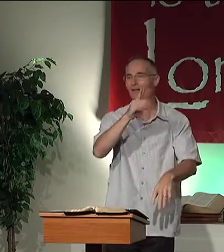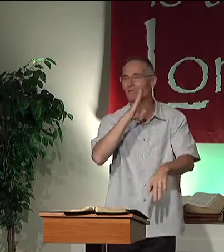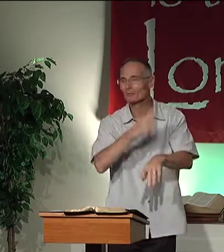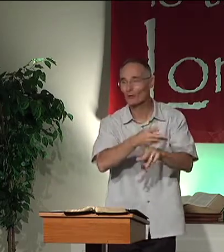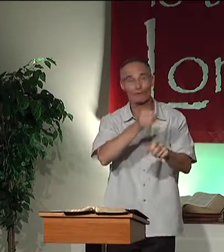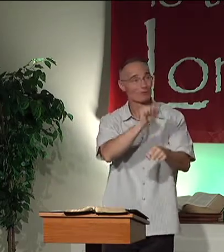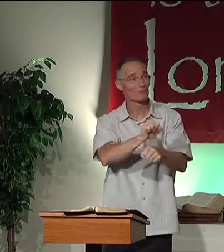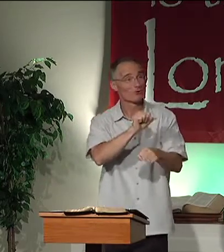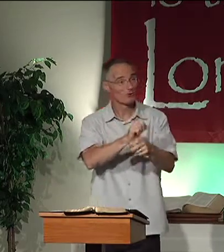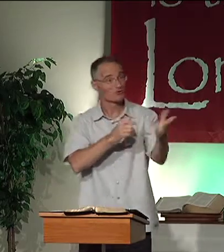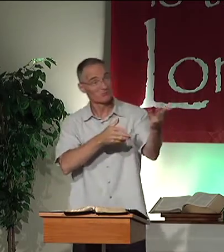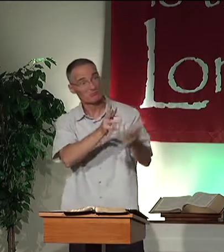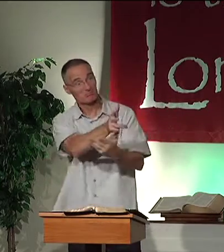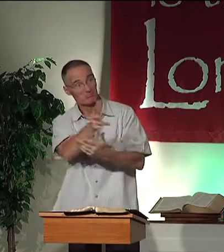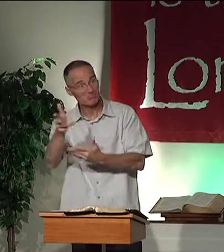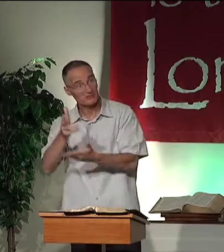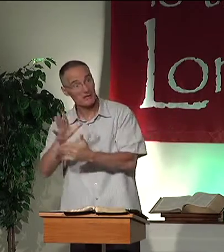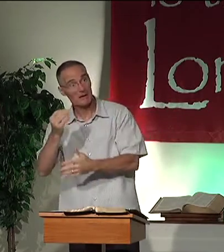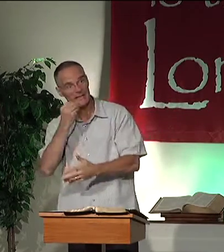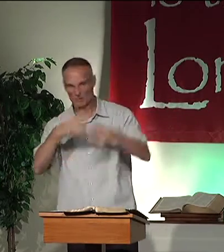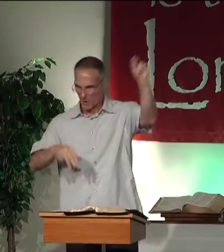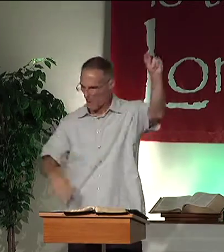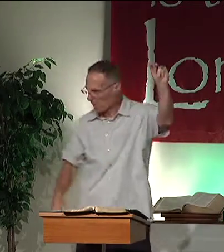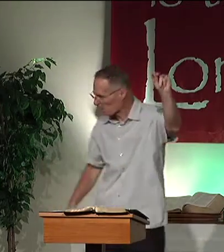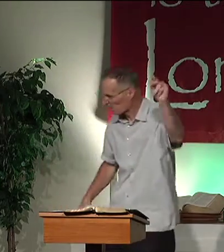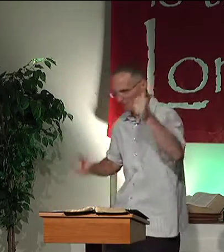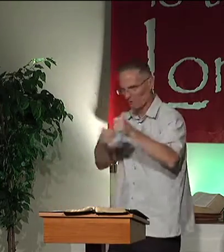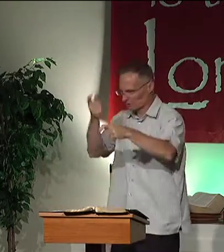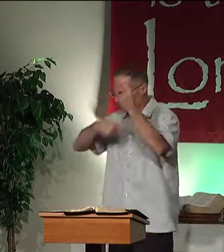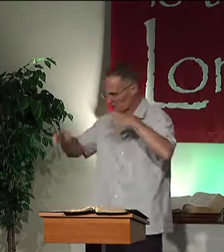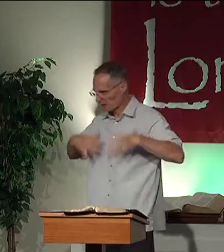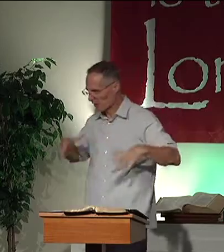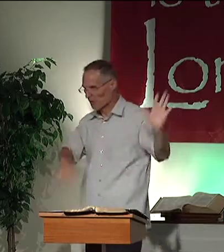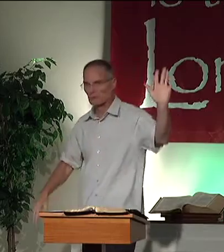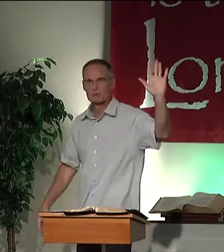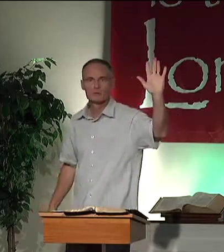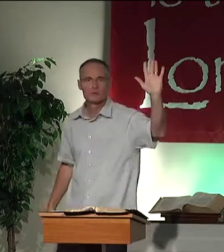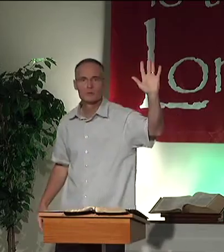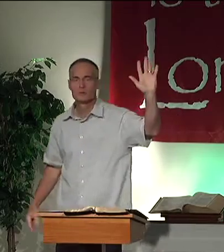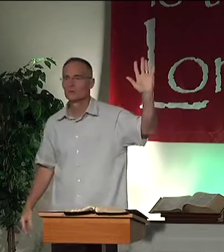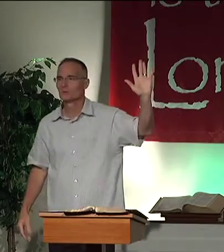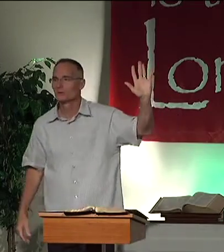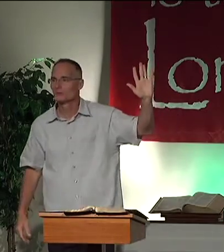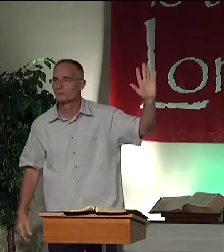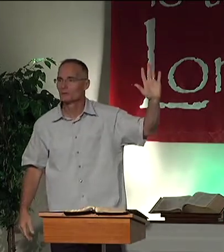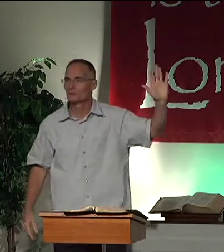You know, if you're going to go pick up your son or daughter from work, and you say, hey, you want to go out to eat? No, I've got to change my clothes first.